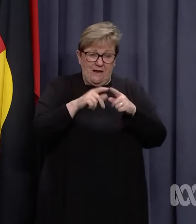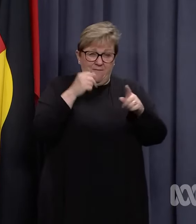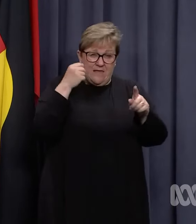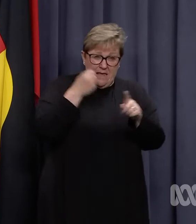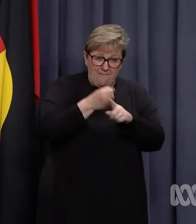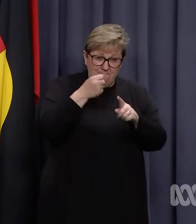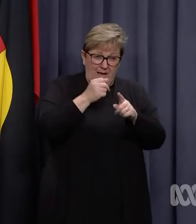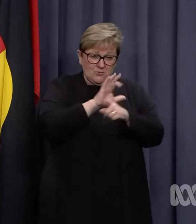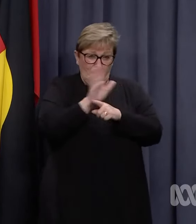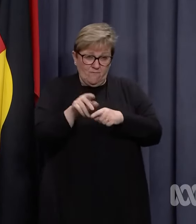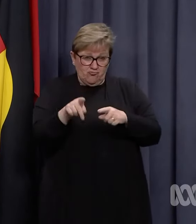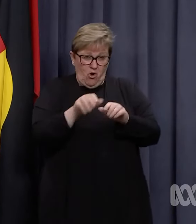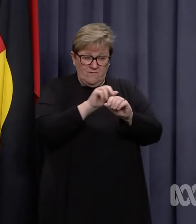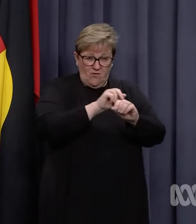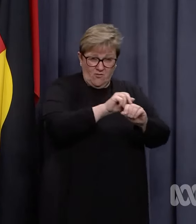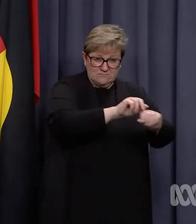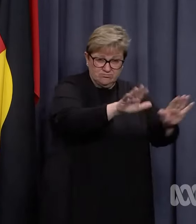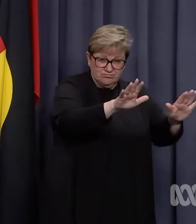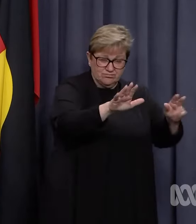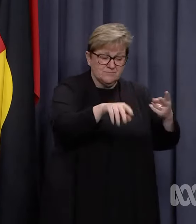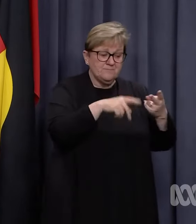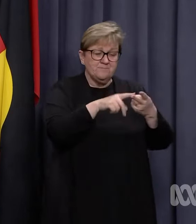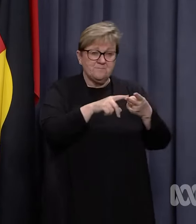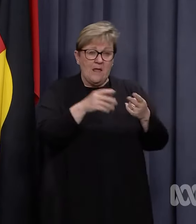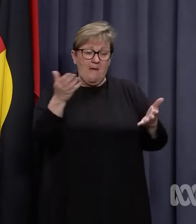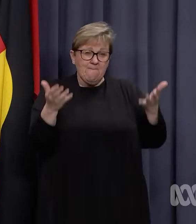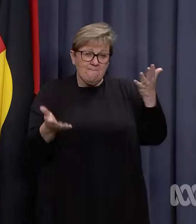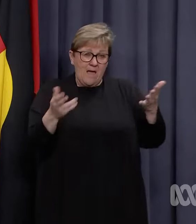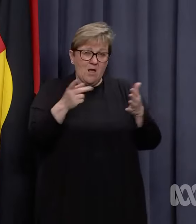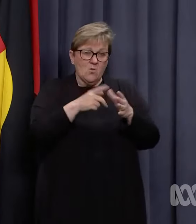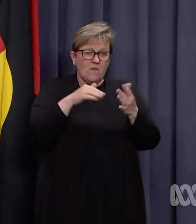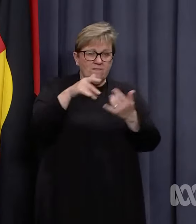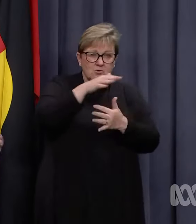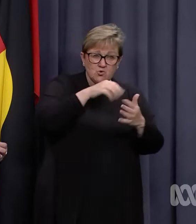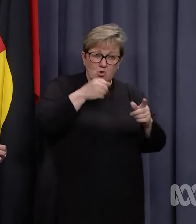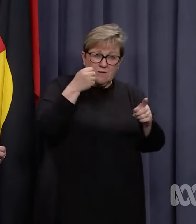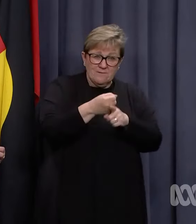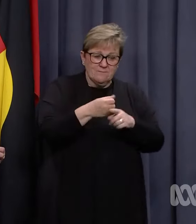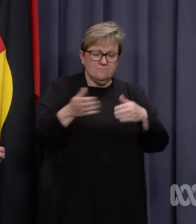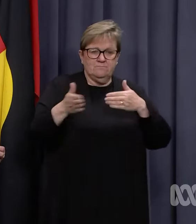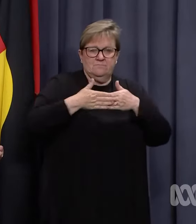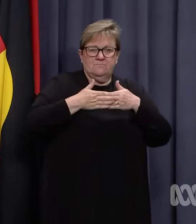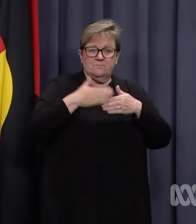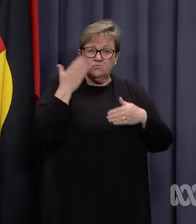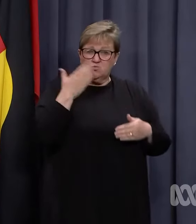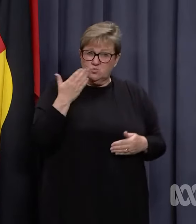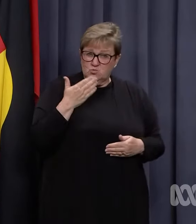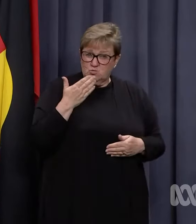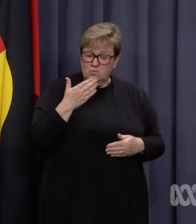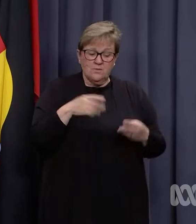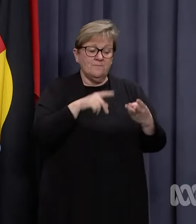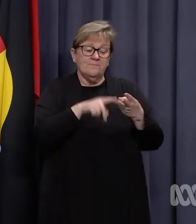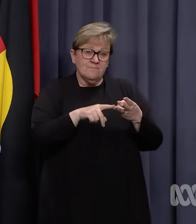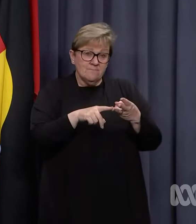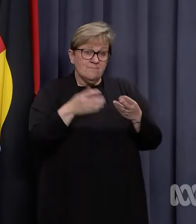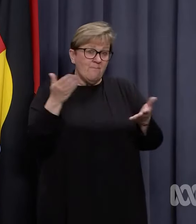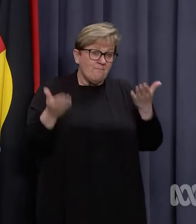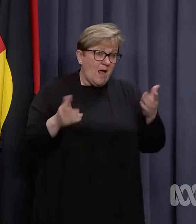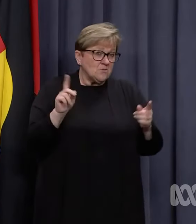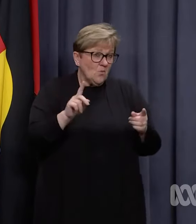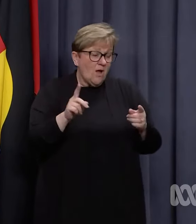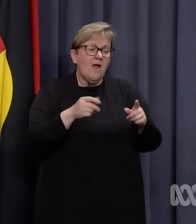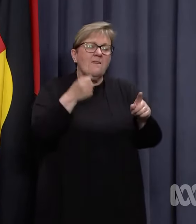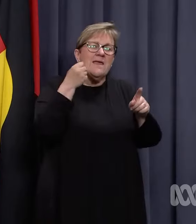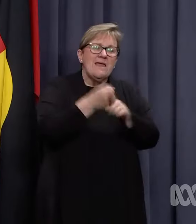impact that the virus has, balanced up against the social impact of closing schools, balanced up against